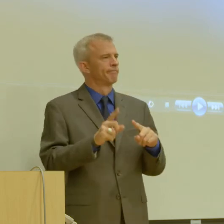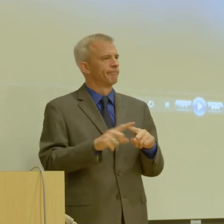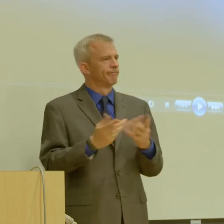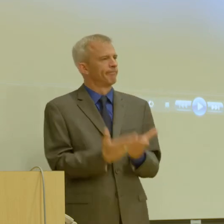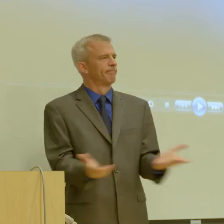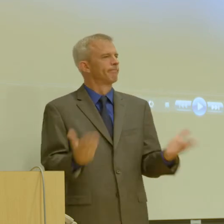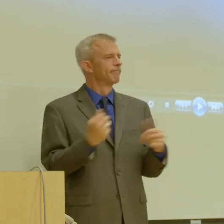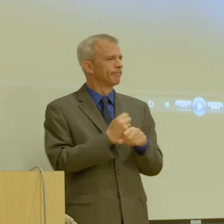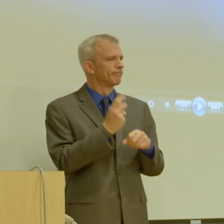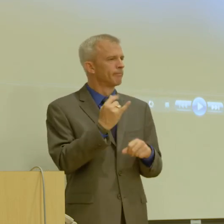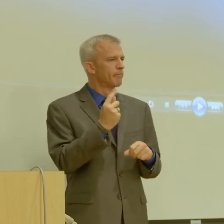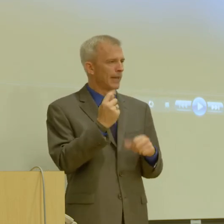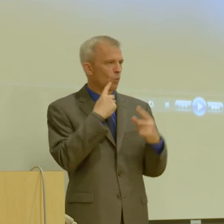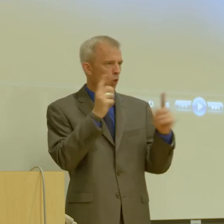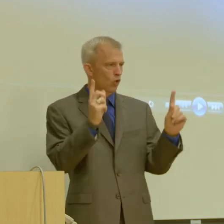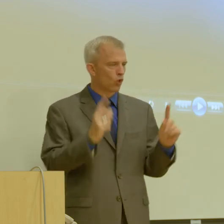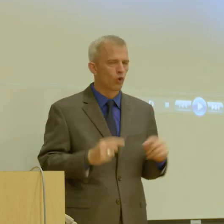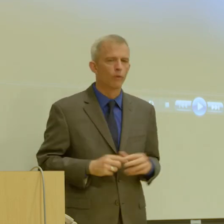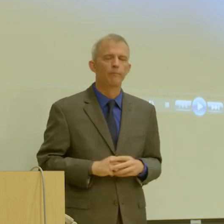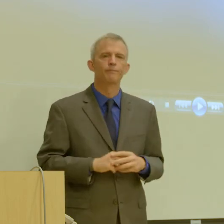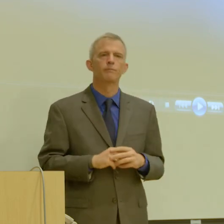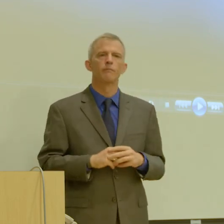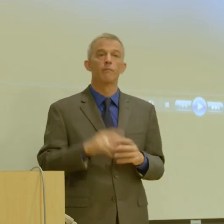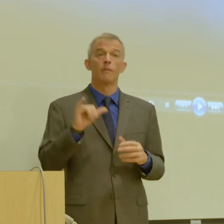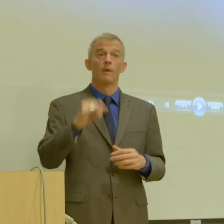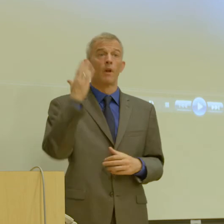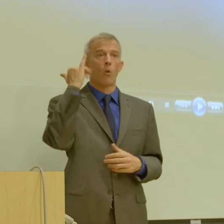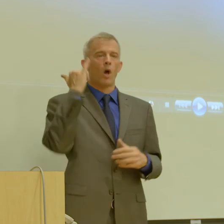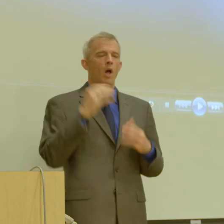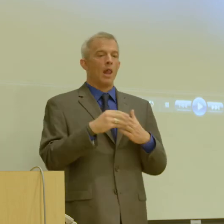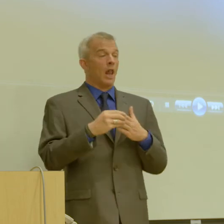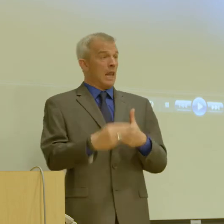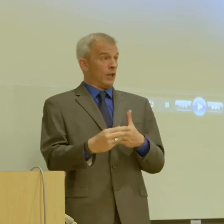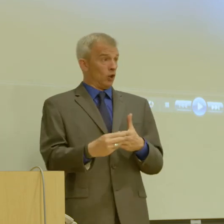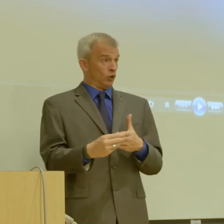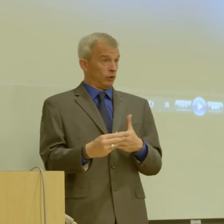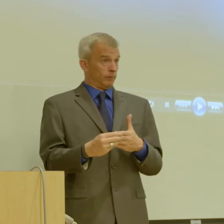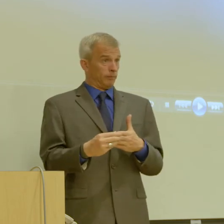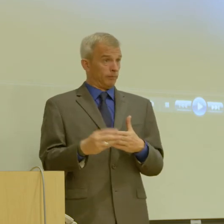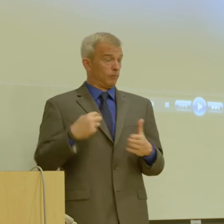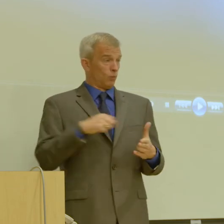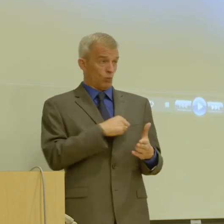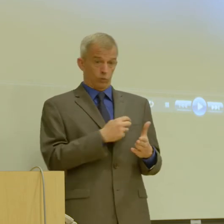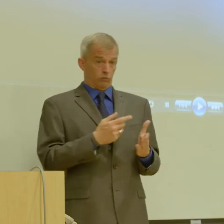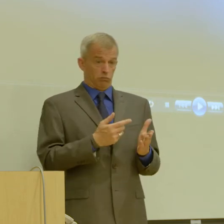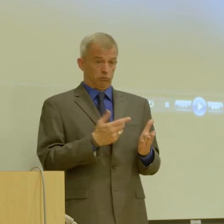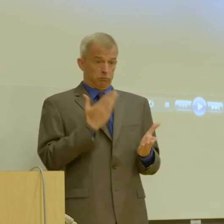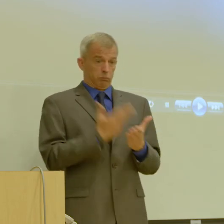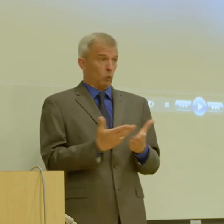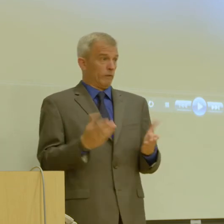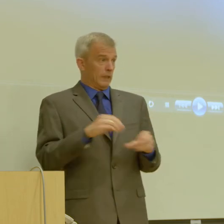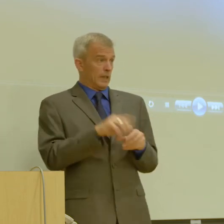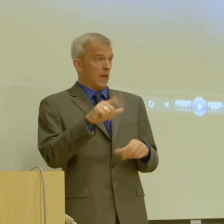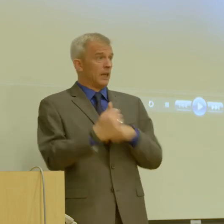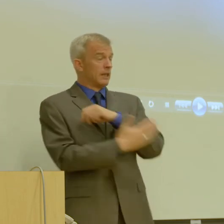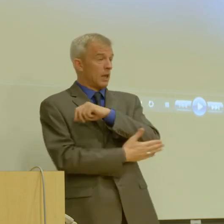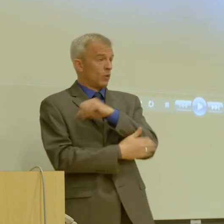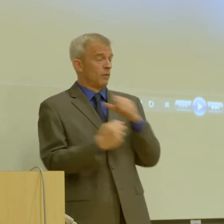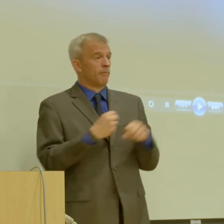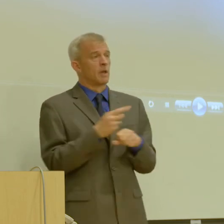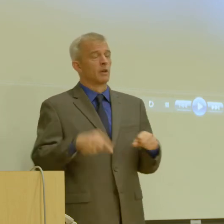to make that work. Um, that's why the, the leadership that's been shown here in LA County to make this happen is, is, uh,